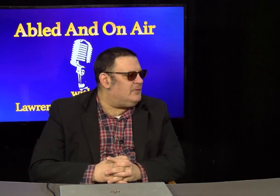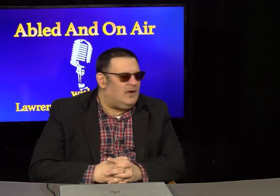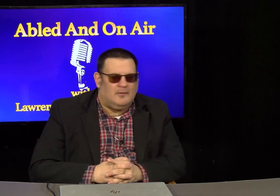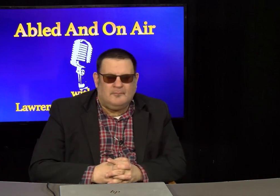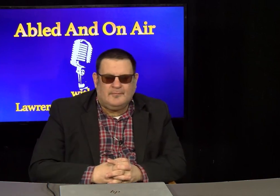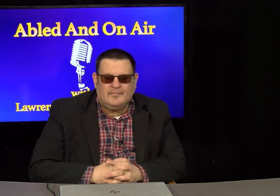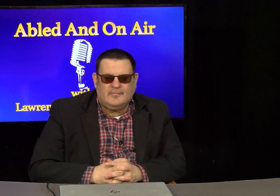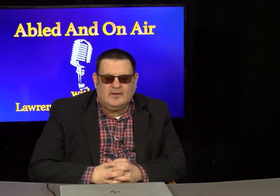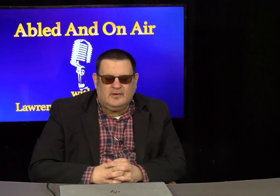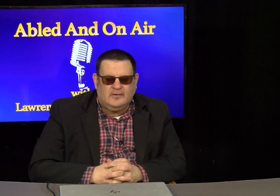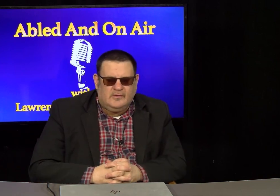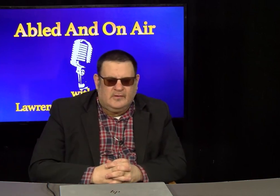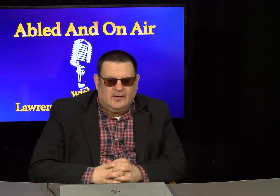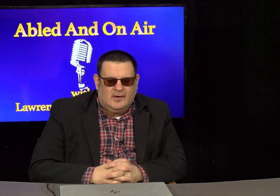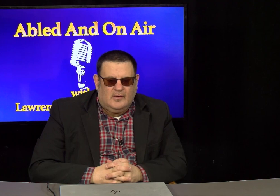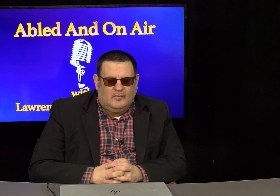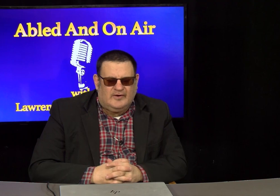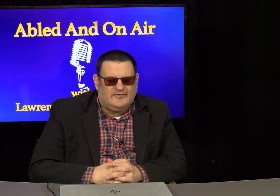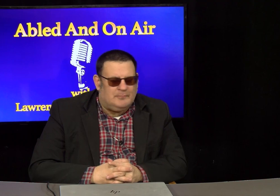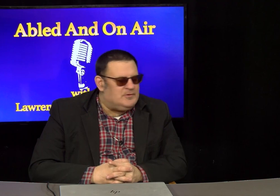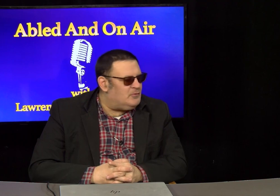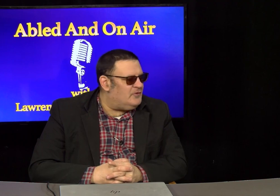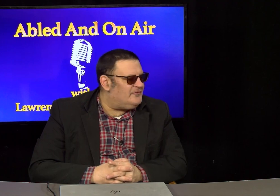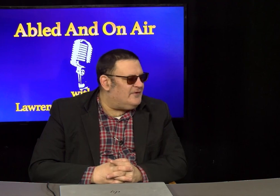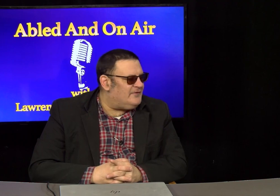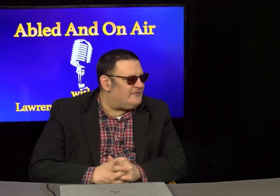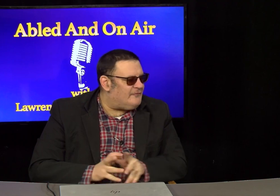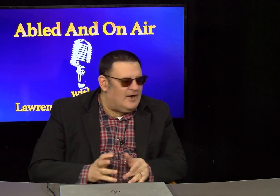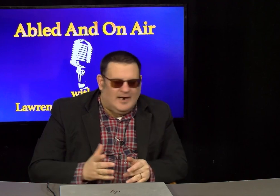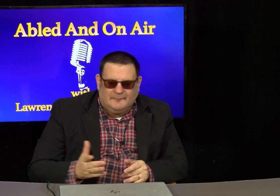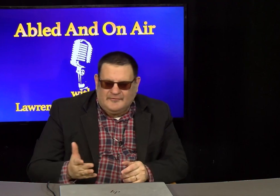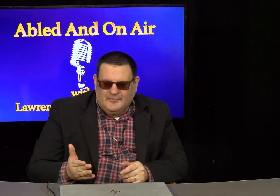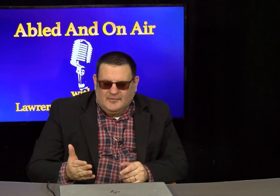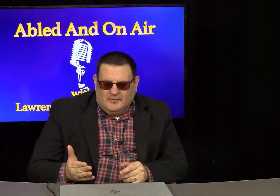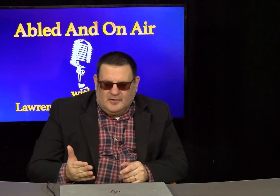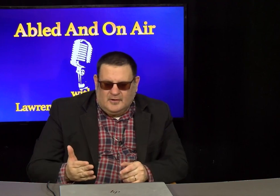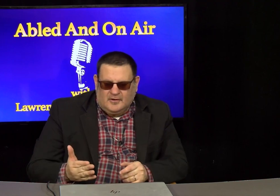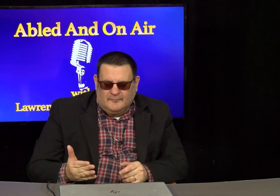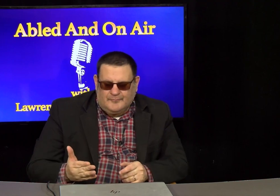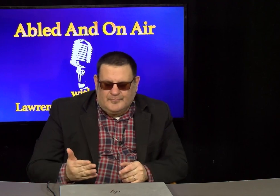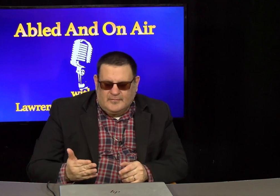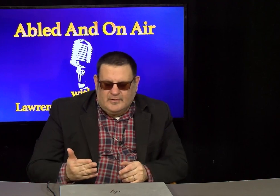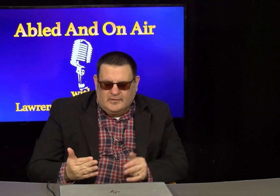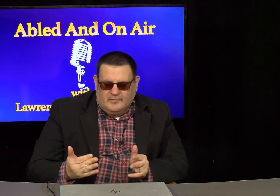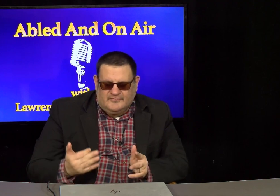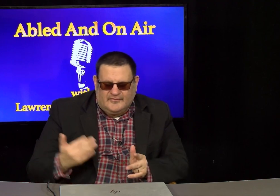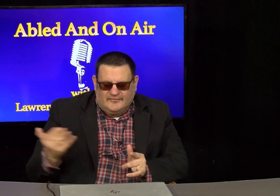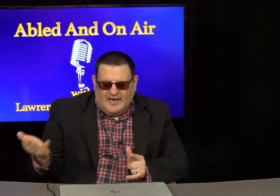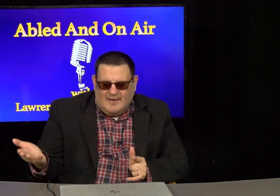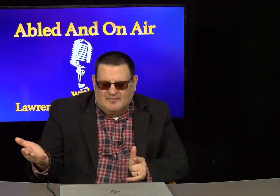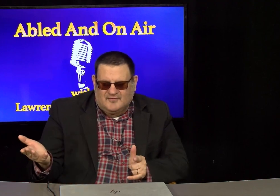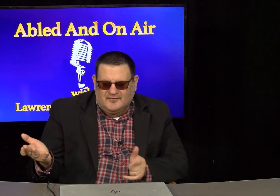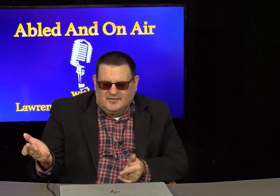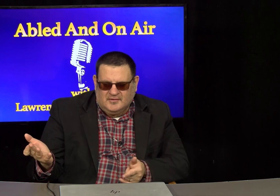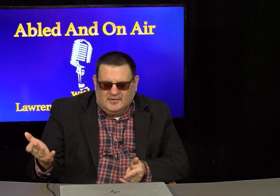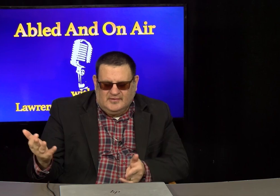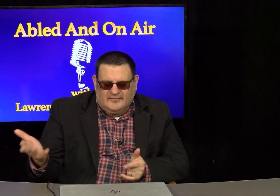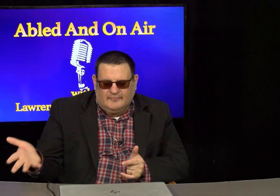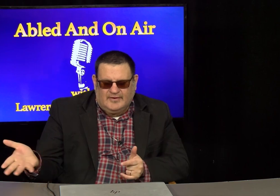of the words that described, you know, in terms of advocacy, what are